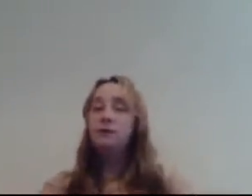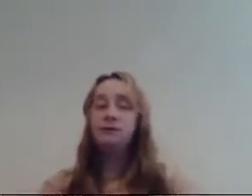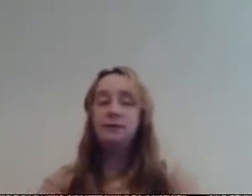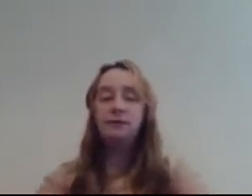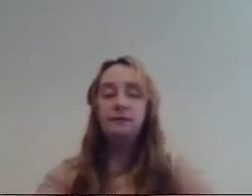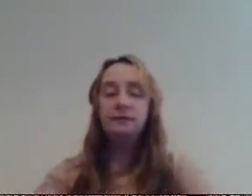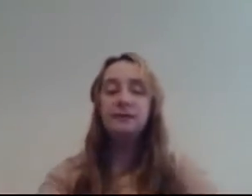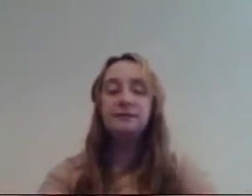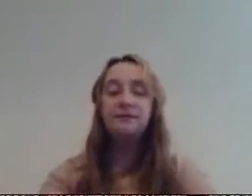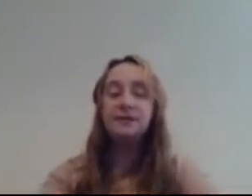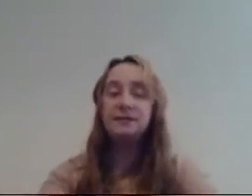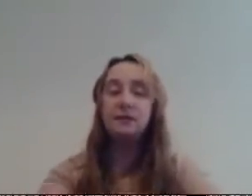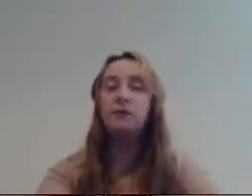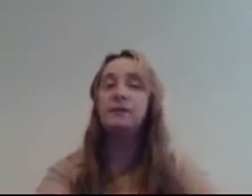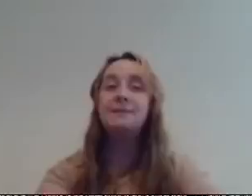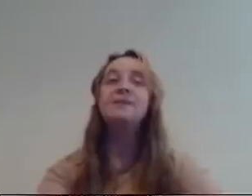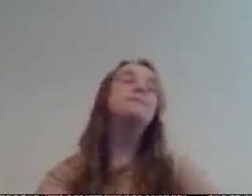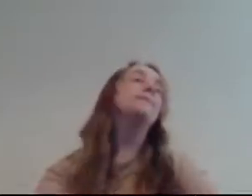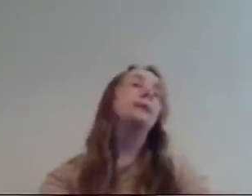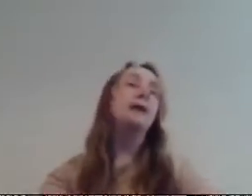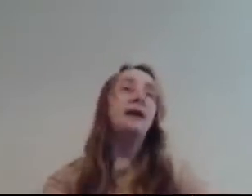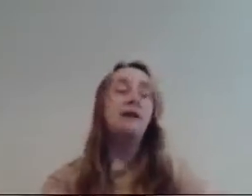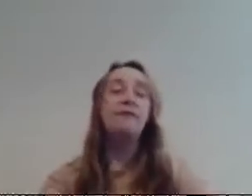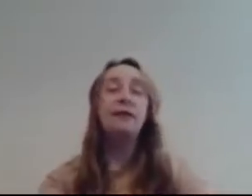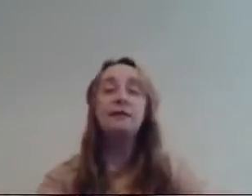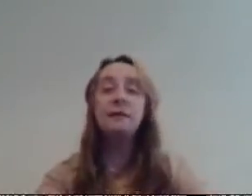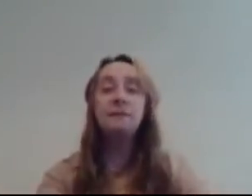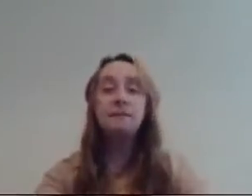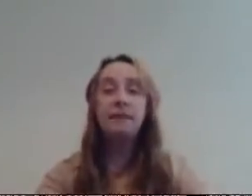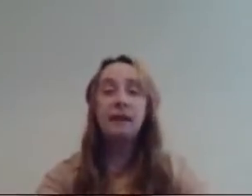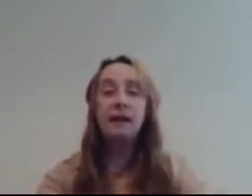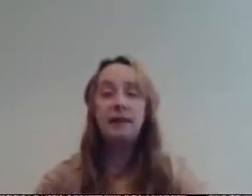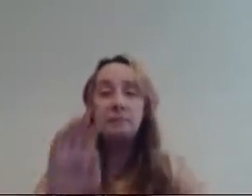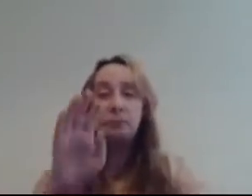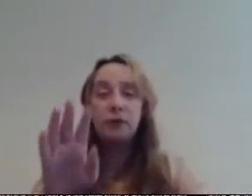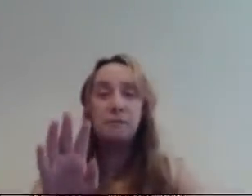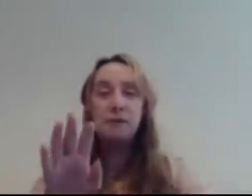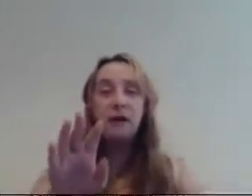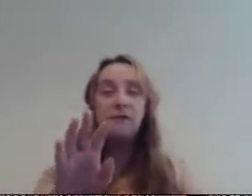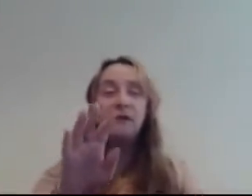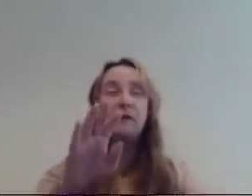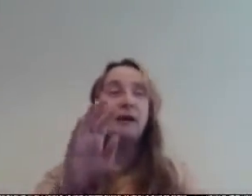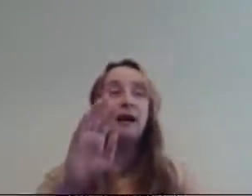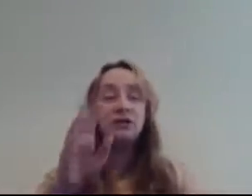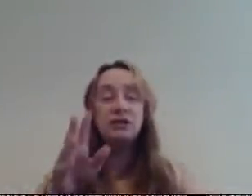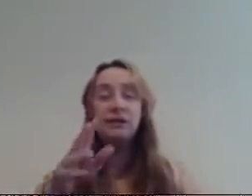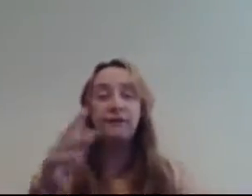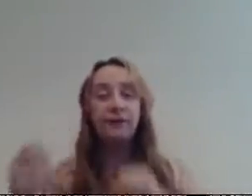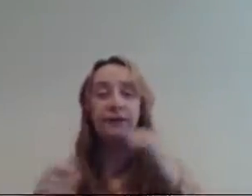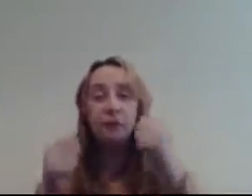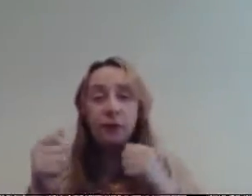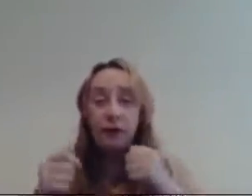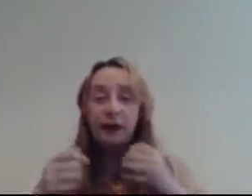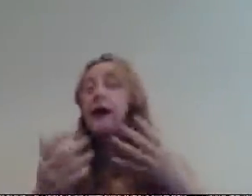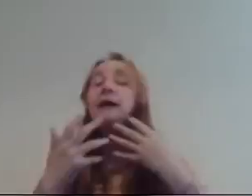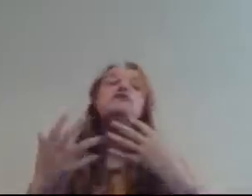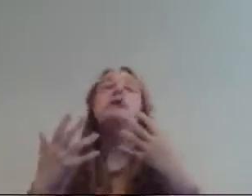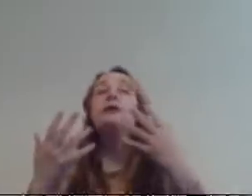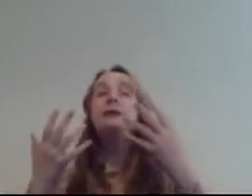oh so as i've said that a lot of times if they're in the program if they're action like fighting and all that i enjoy that